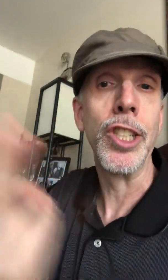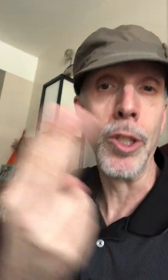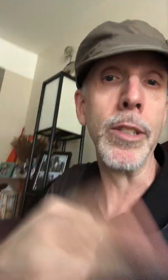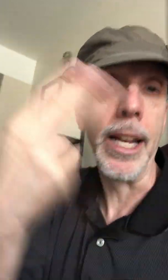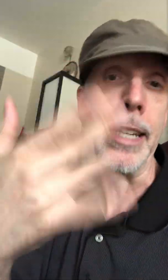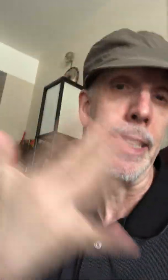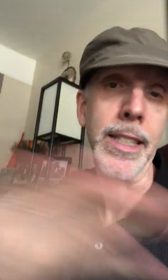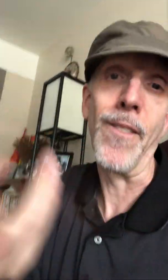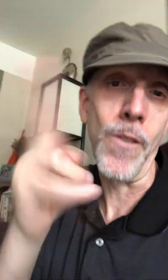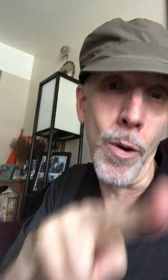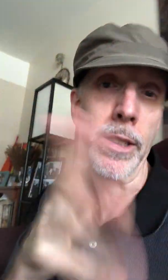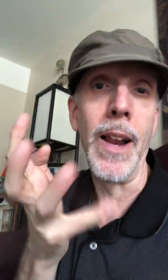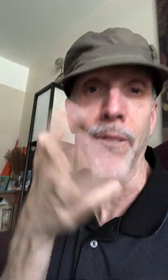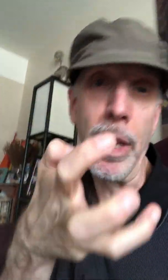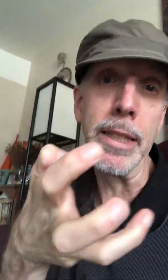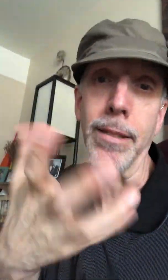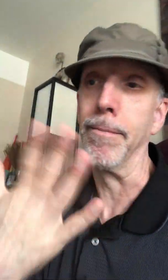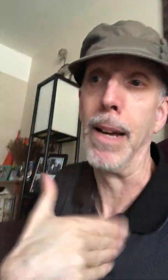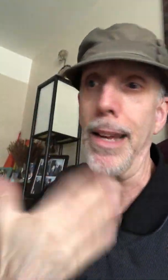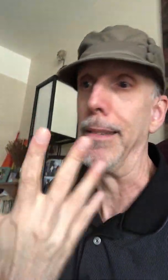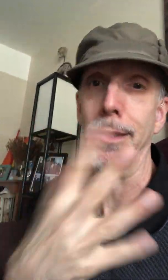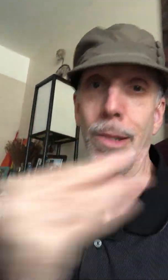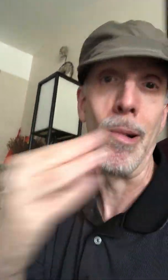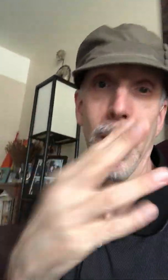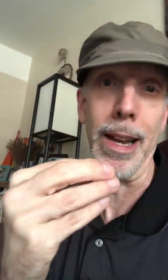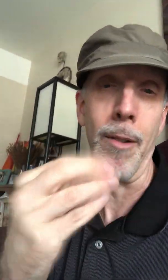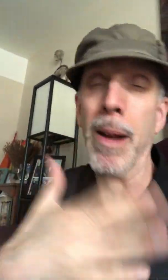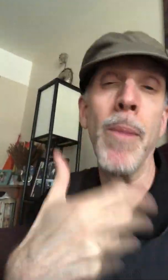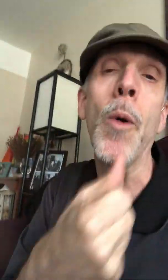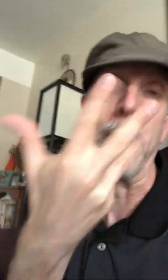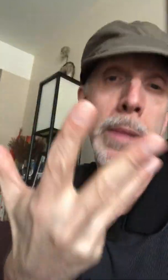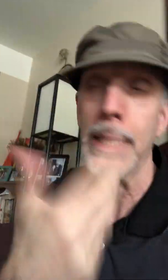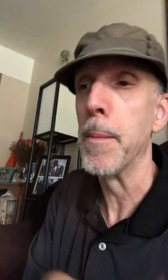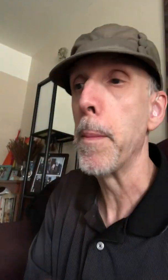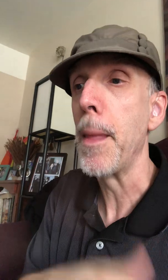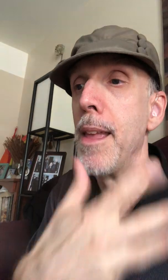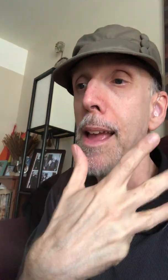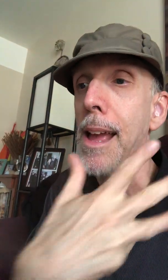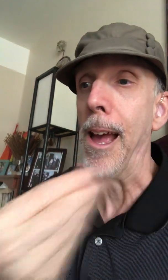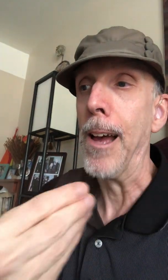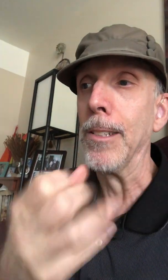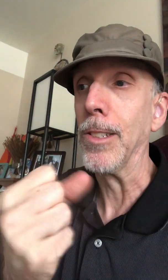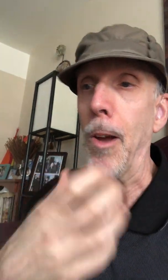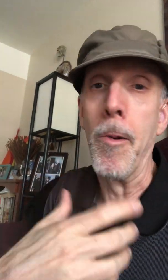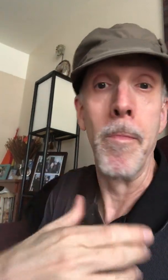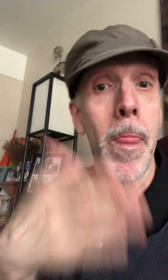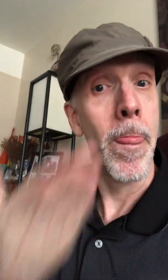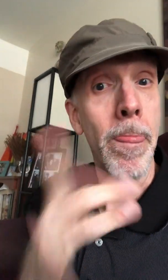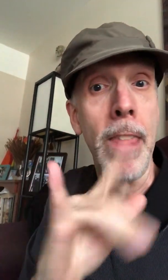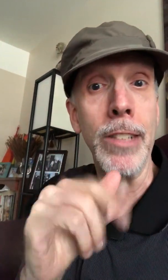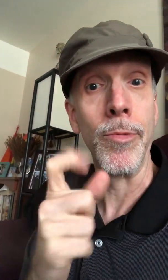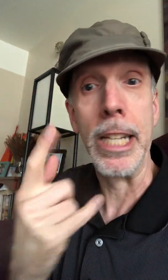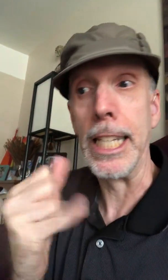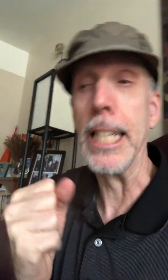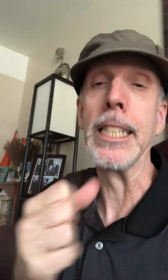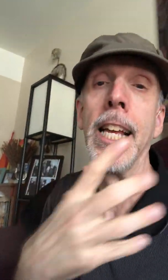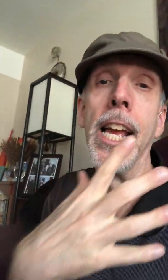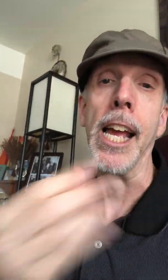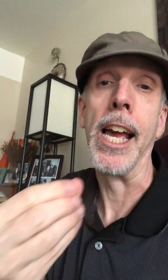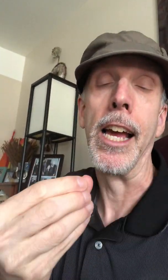she was high tech stuff, of course. And it fits my story, my poems. And so, that's what it is. And